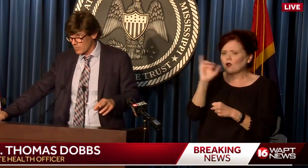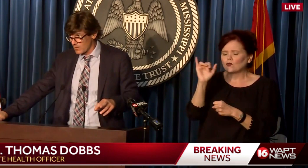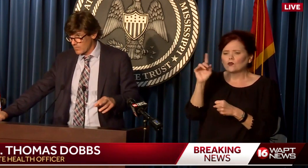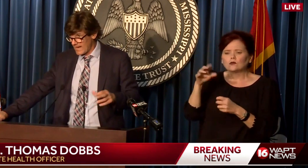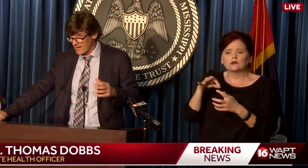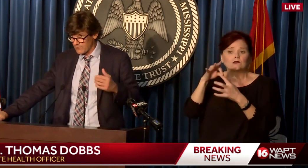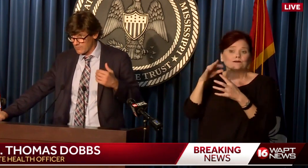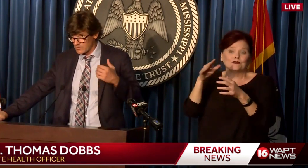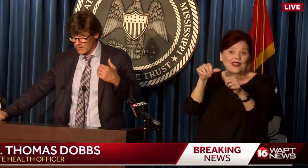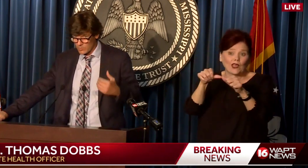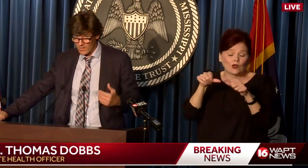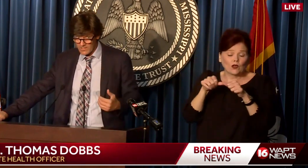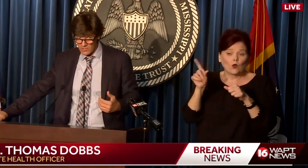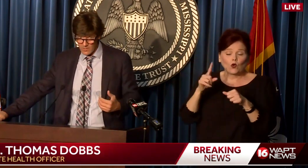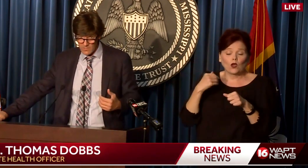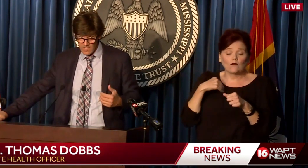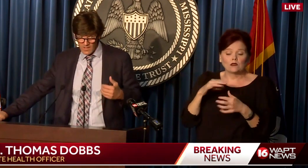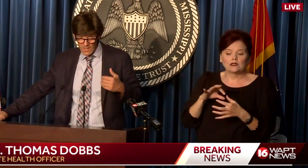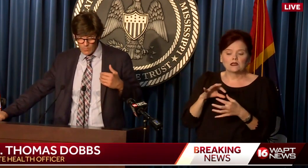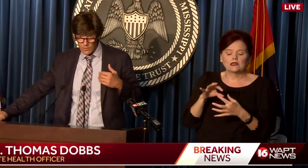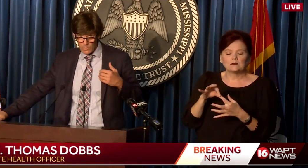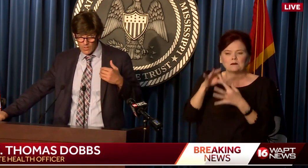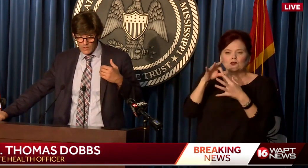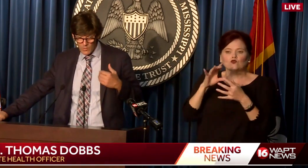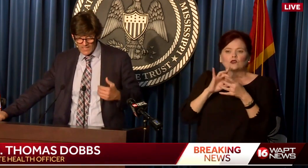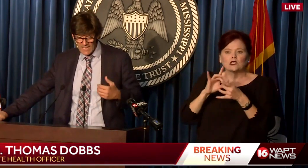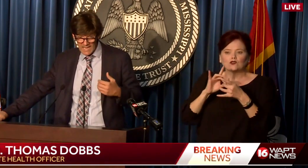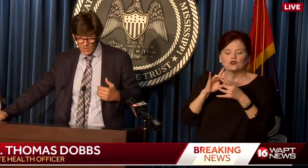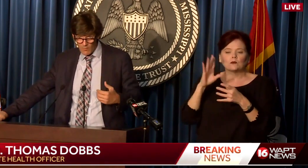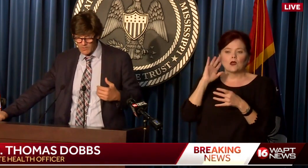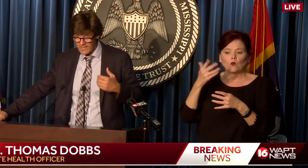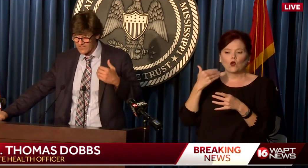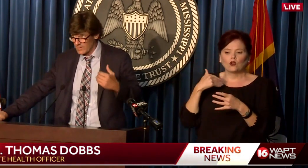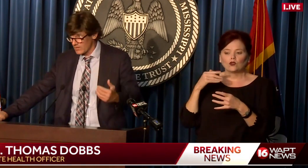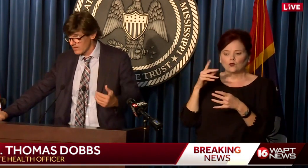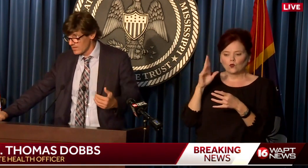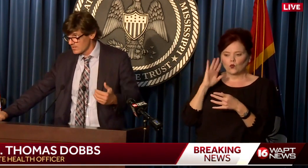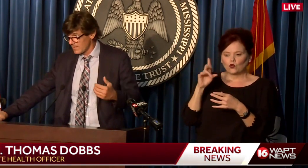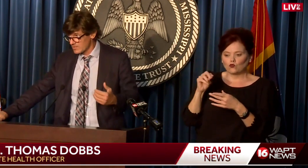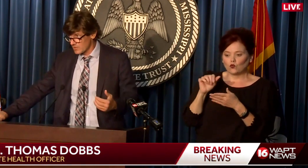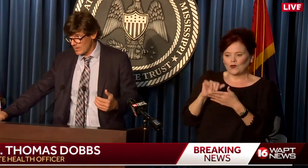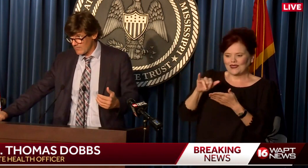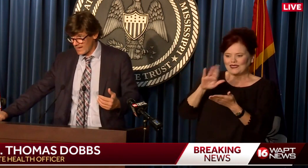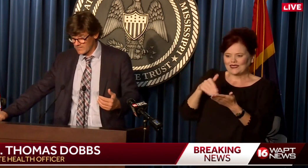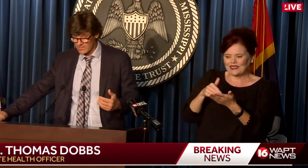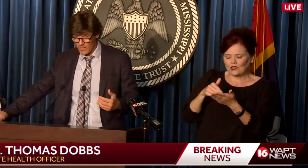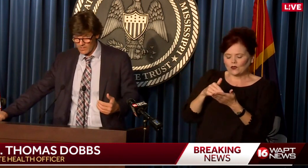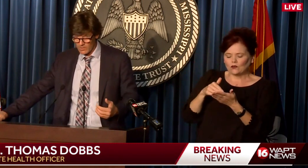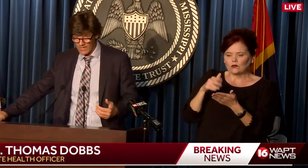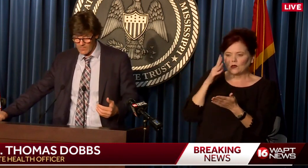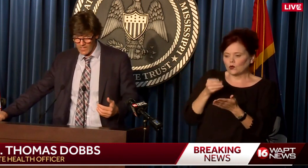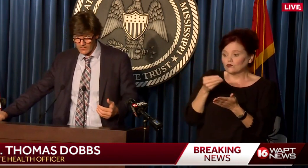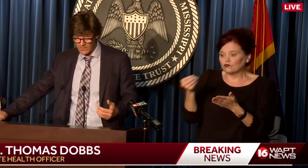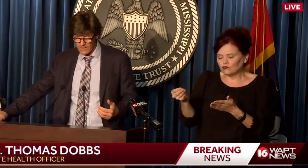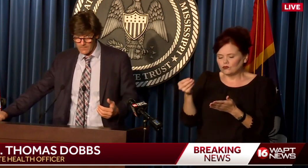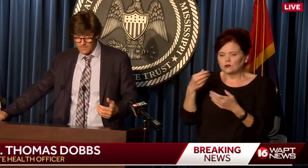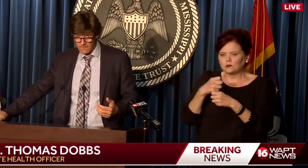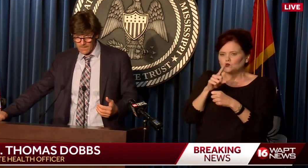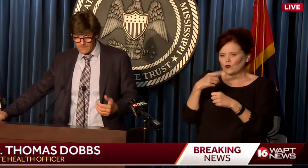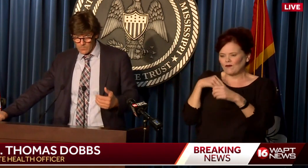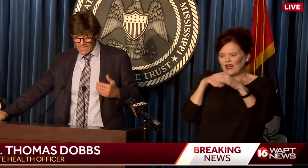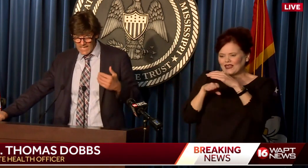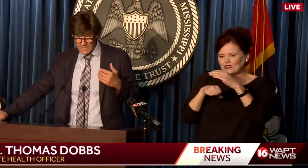certain areas where we have special relationships, they will do a direct handoff with that center to make sure you have access to monoclonal antibodies.